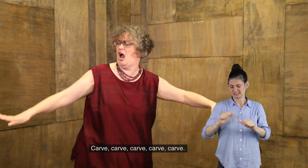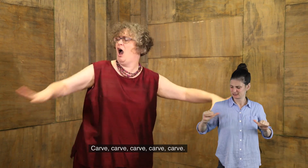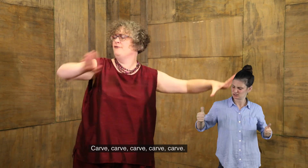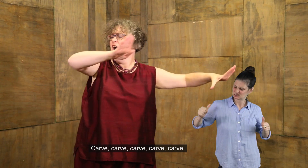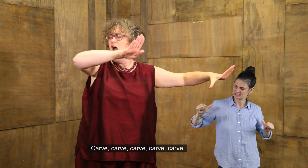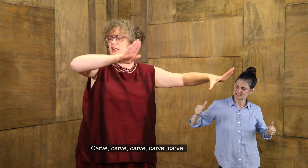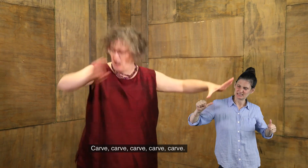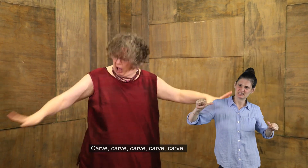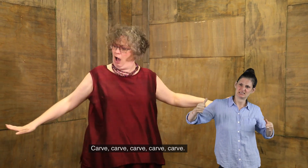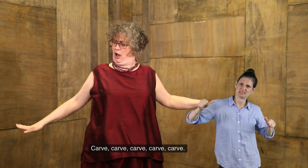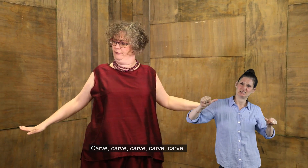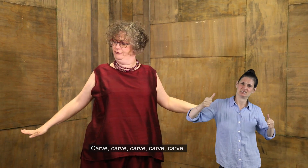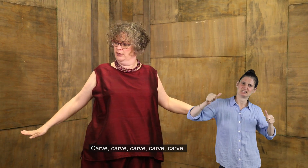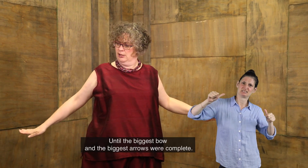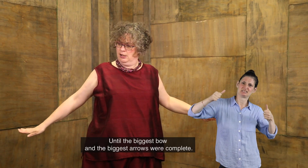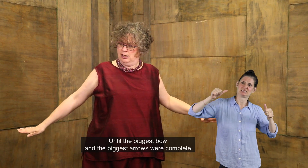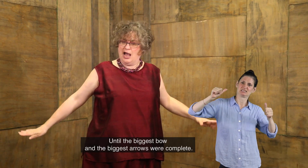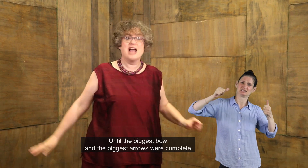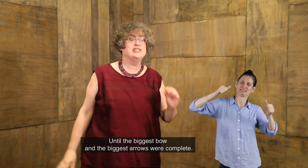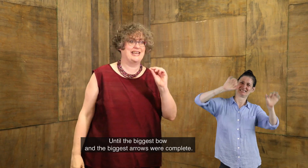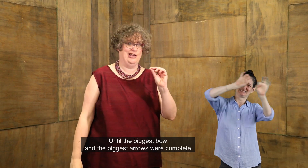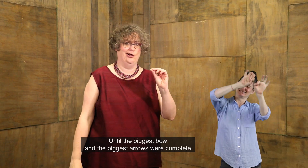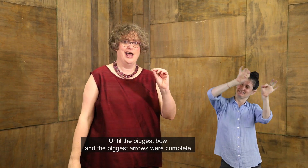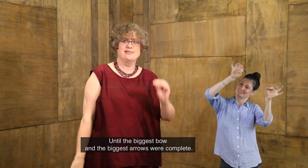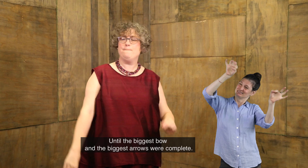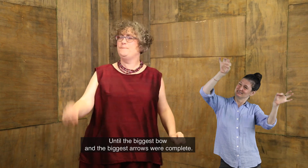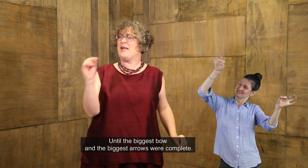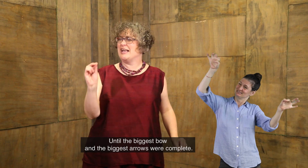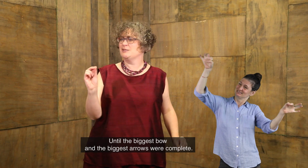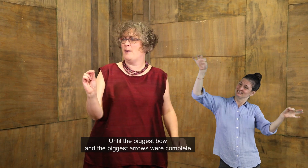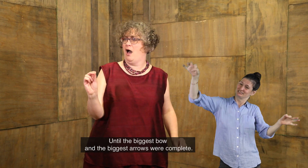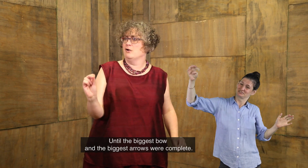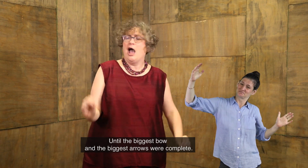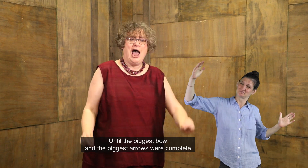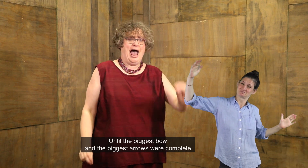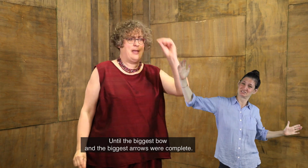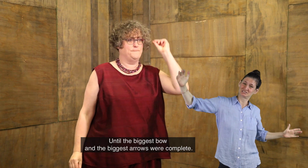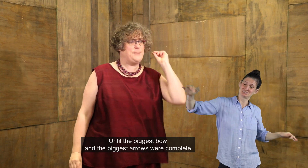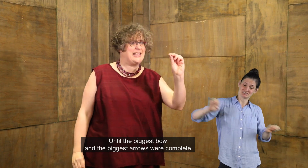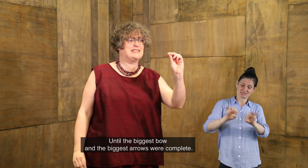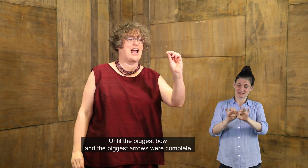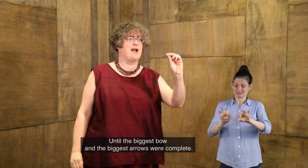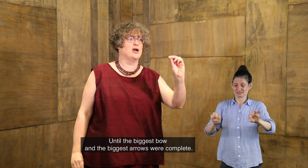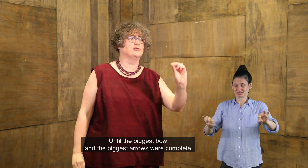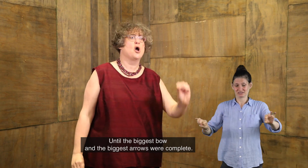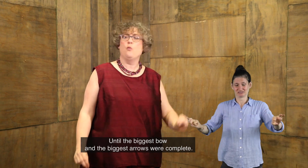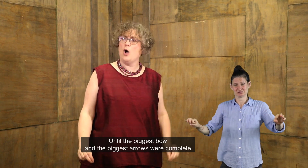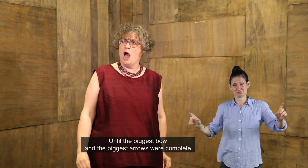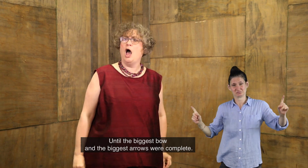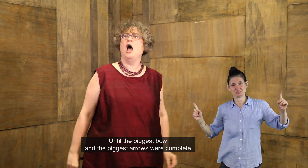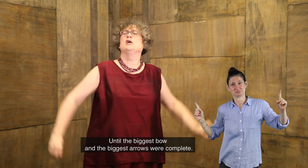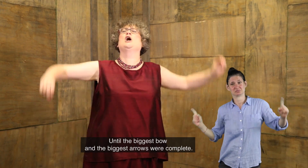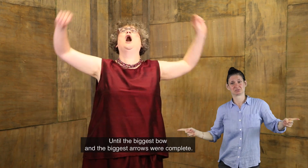carve, carve, carve. Until the biggest bow and the biggest arrows